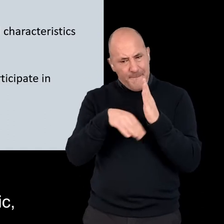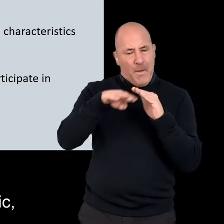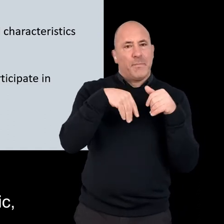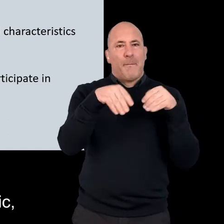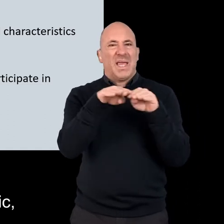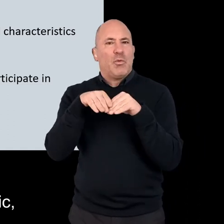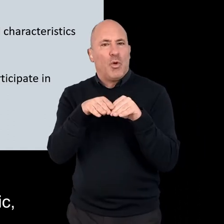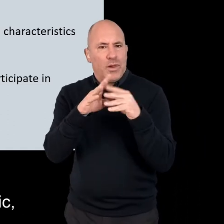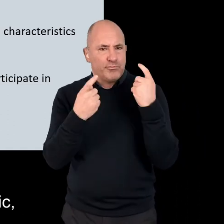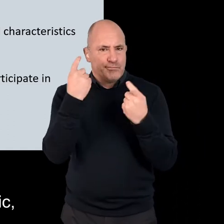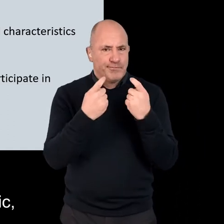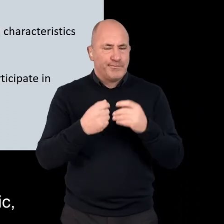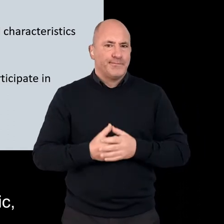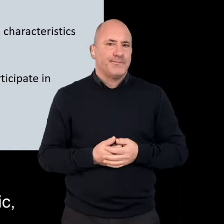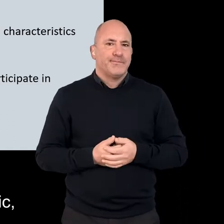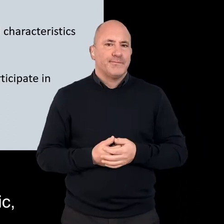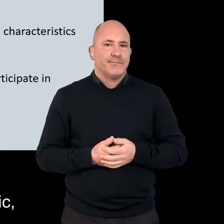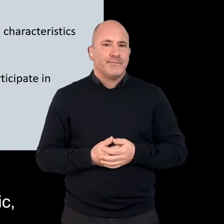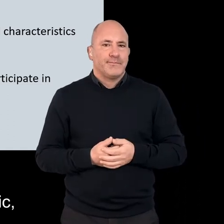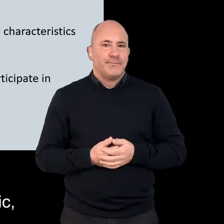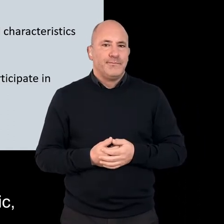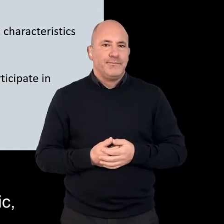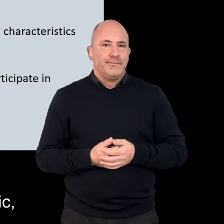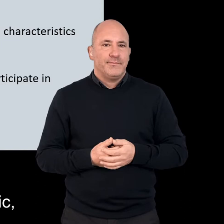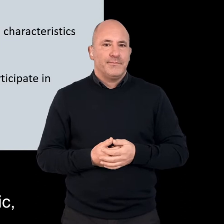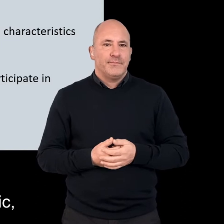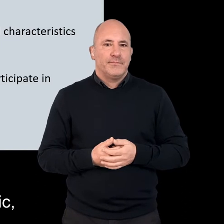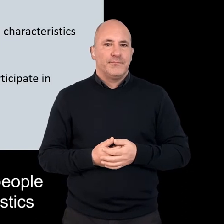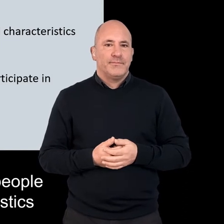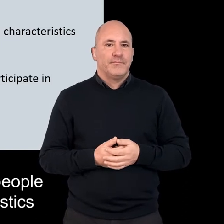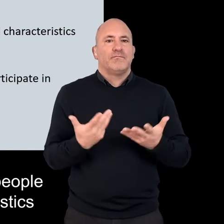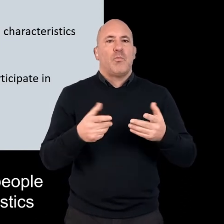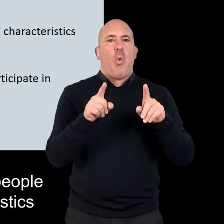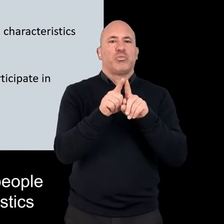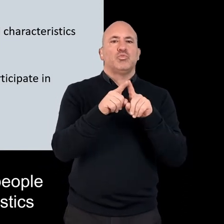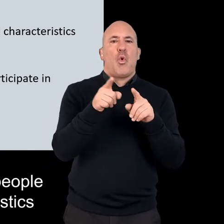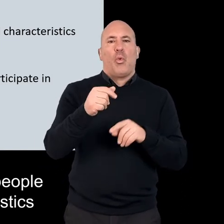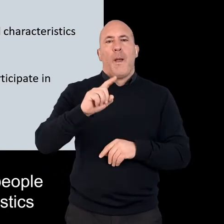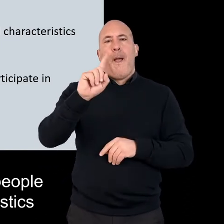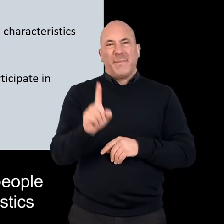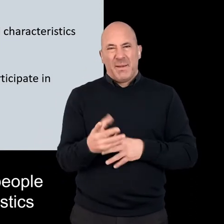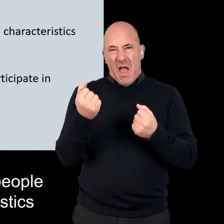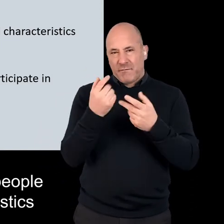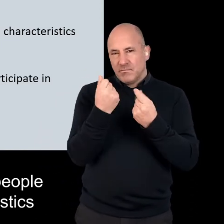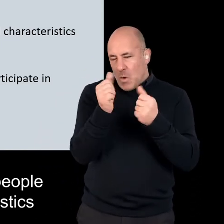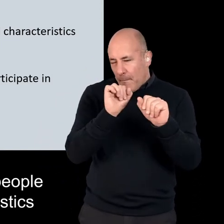experienced by people due to their protected characteristic. Take steps to meet the needs of